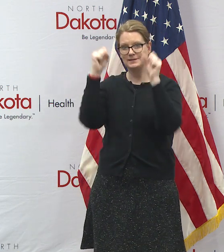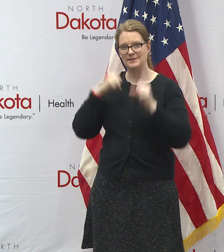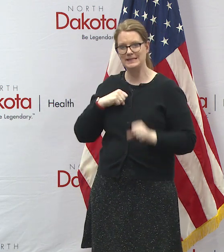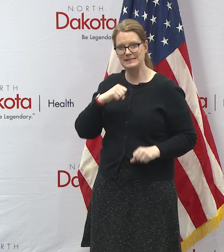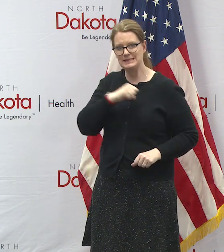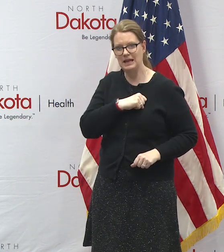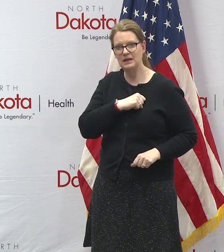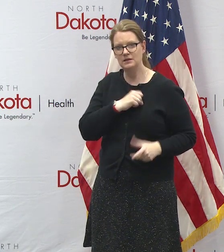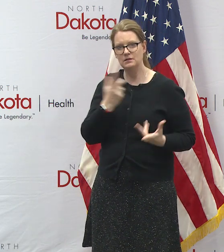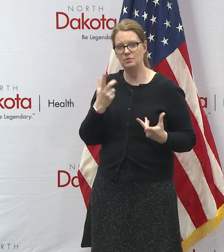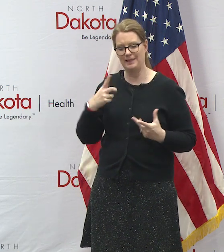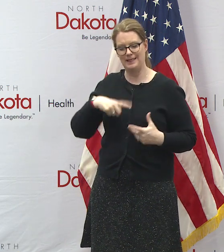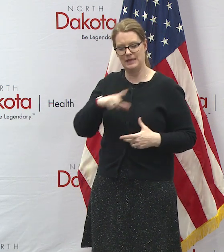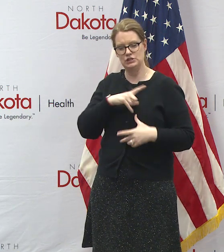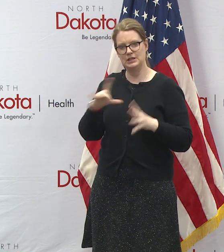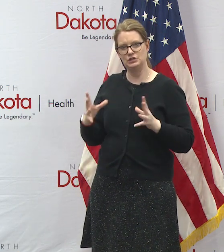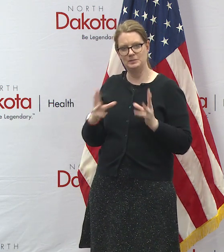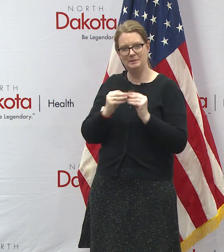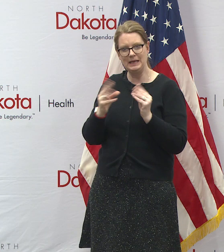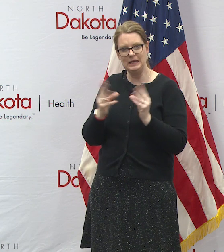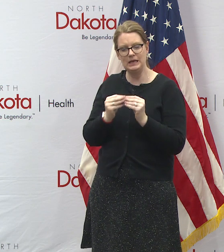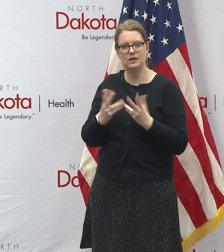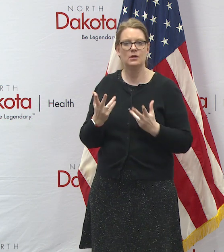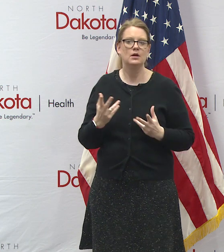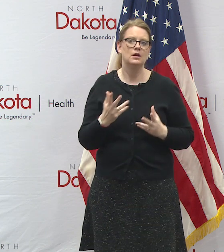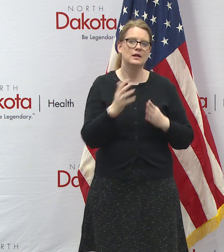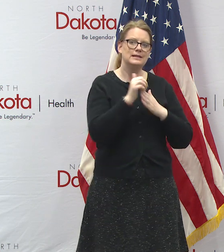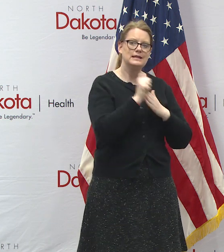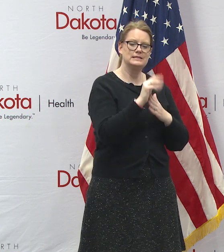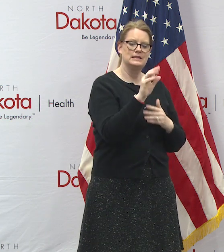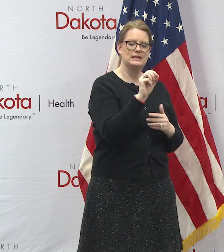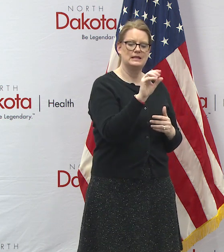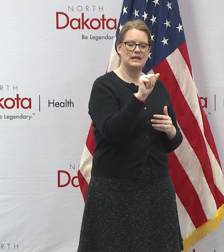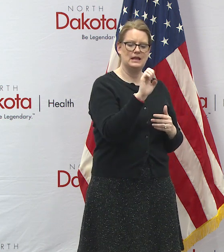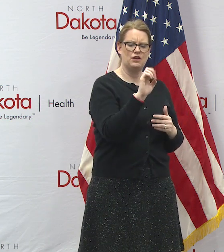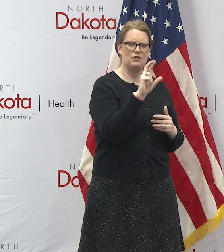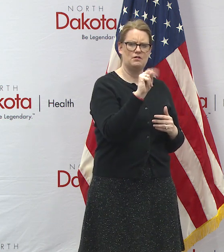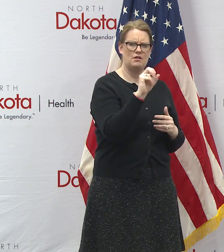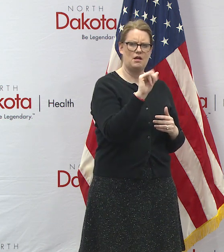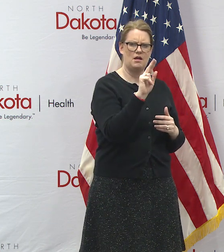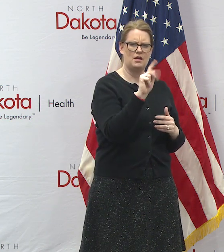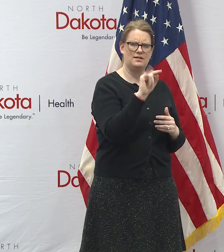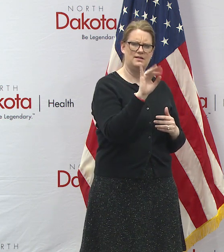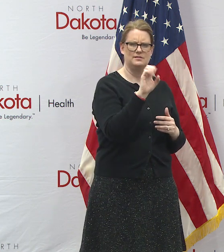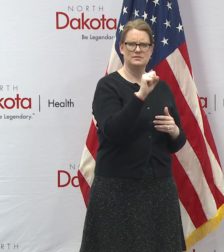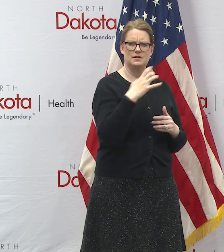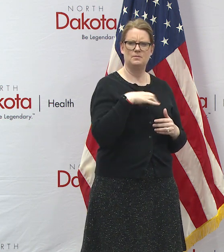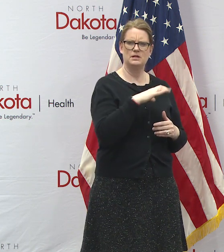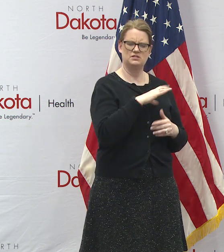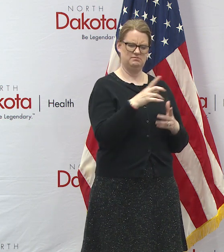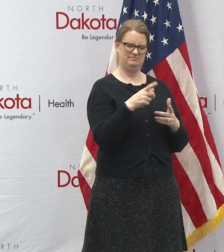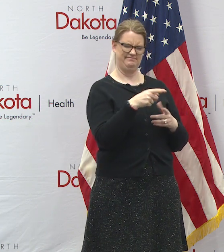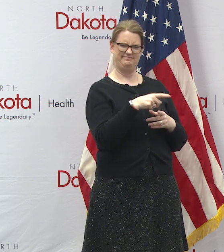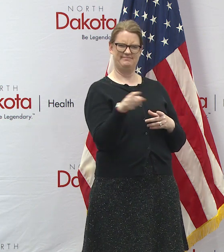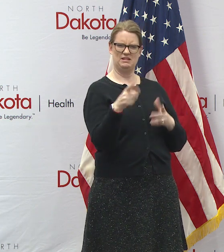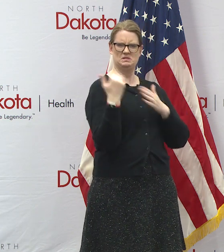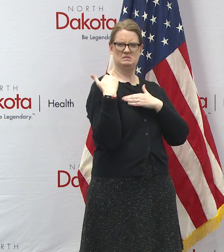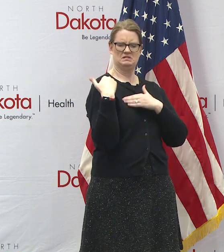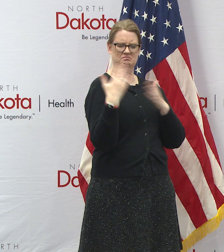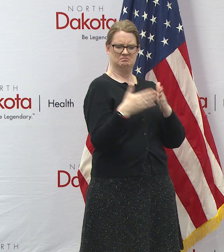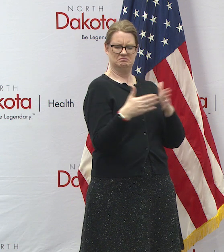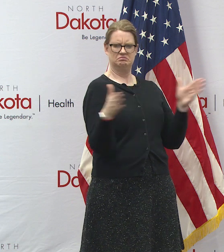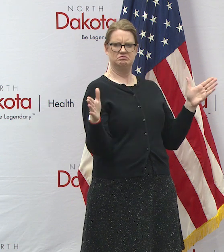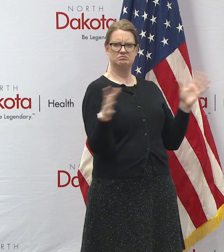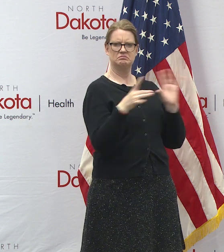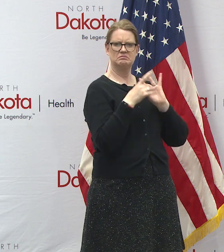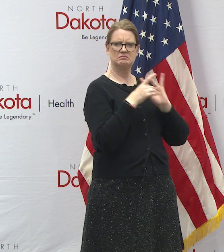they're in session leads the aeronautics commission which is the group that has got a broad range of responsibilities related to all